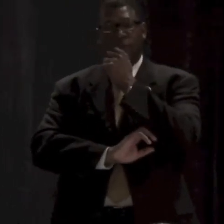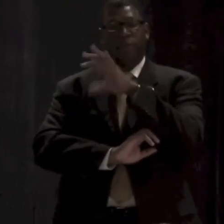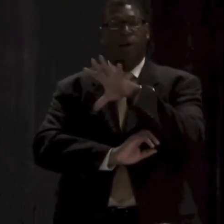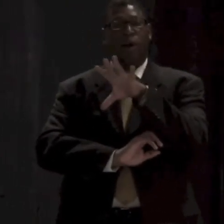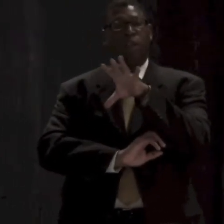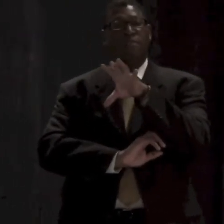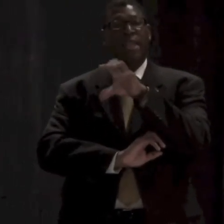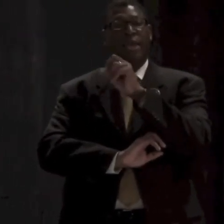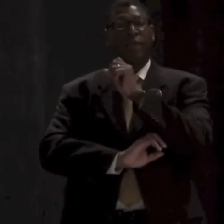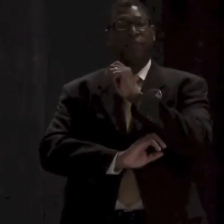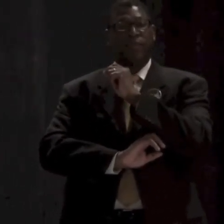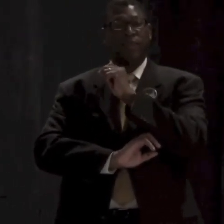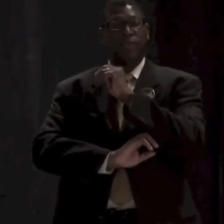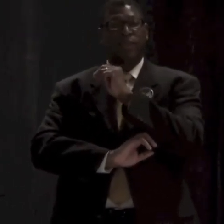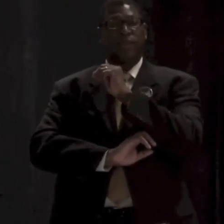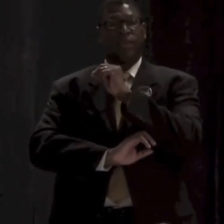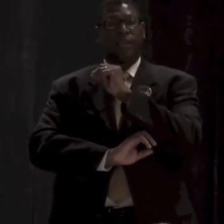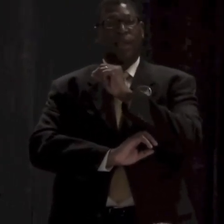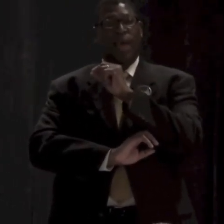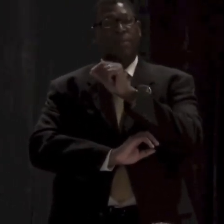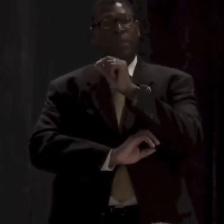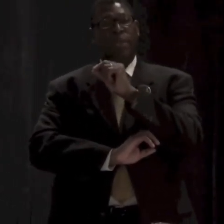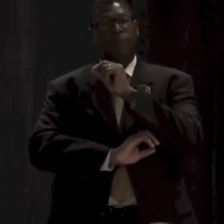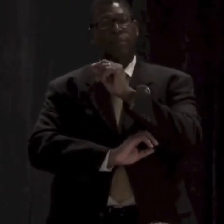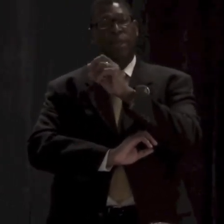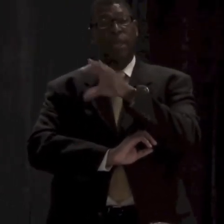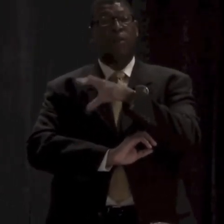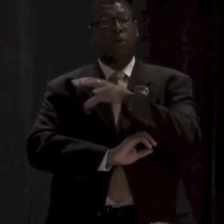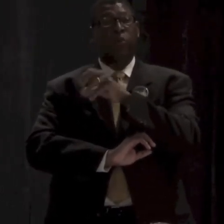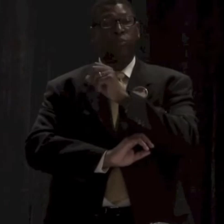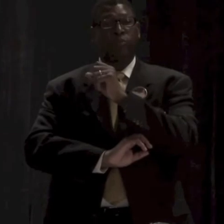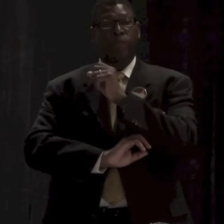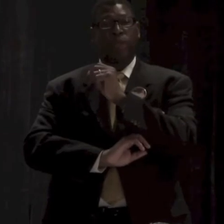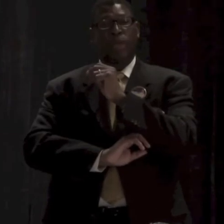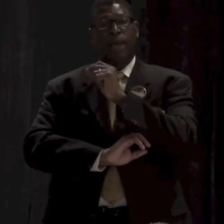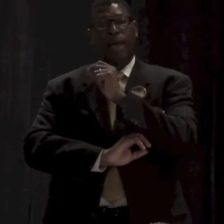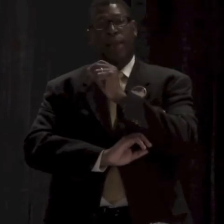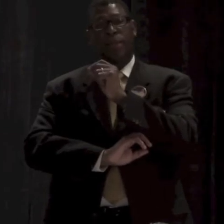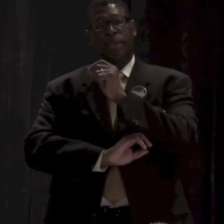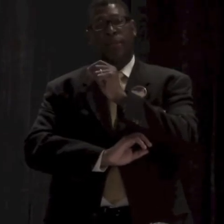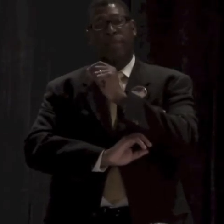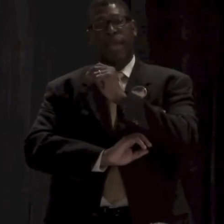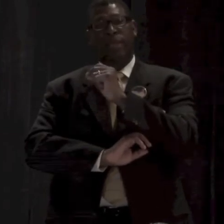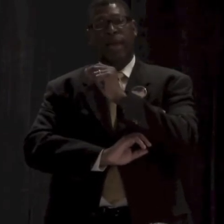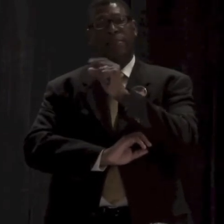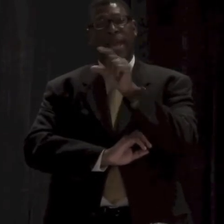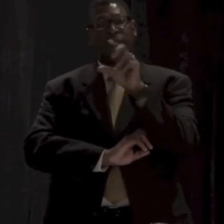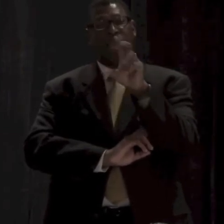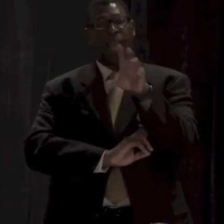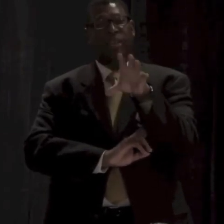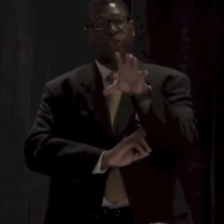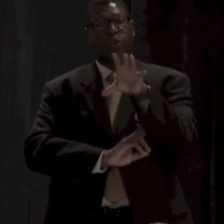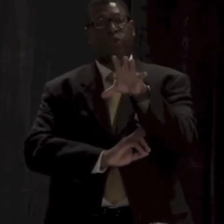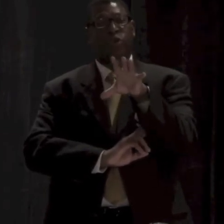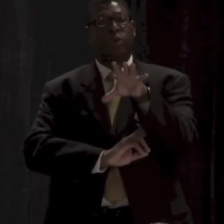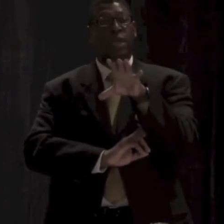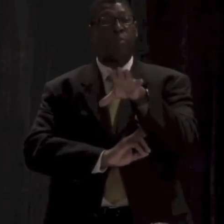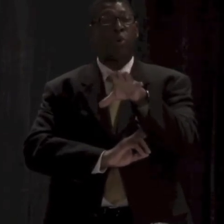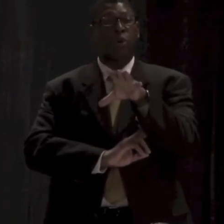All of my life, I believe in being humble. I believe that I'm not going to ask you to do any more